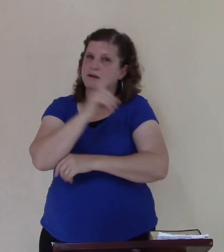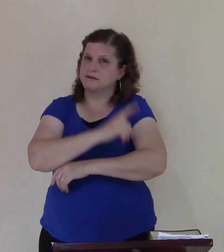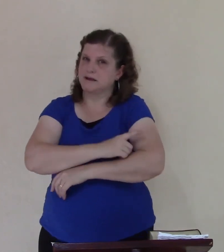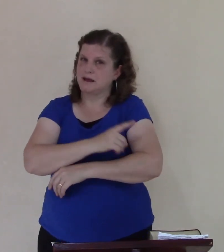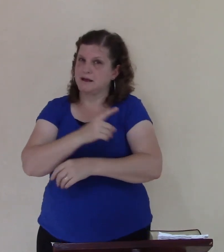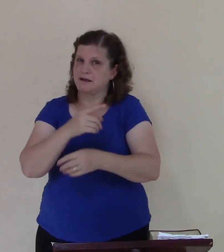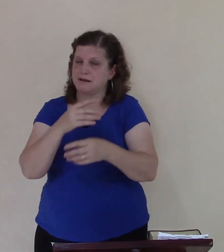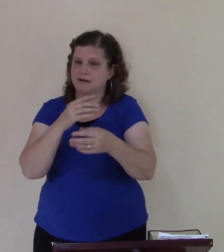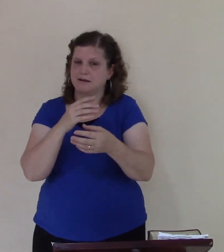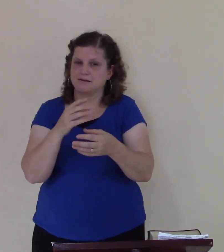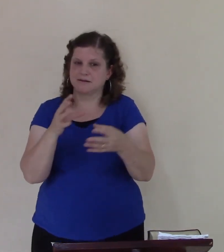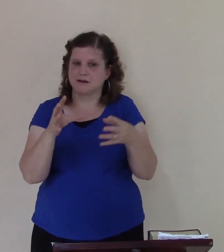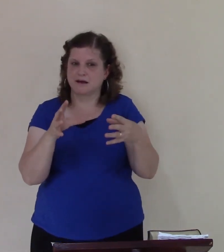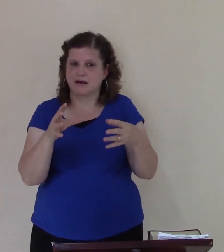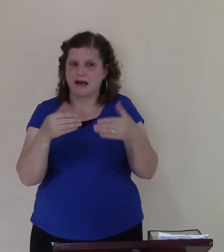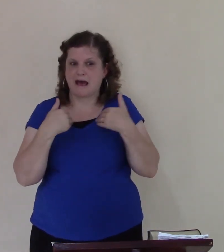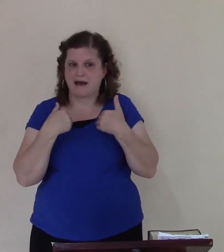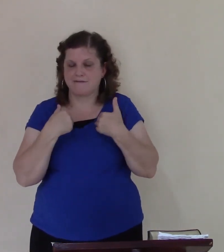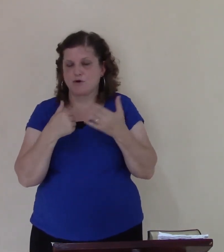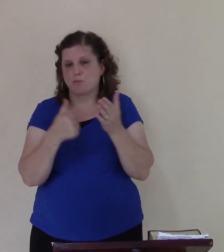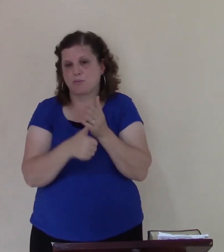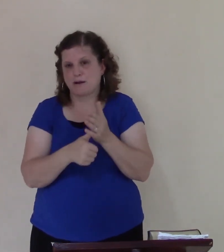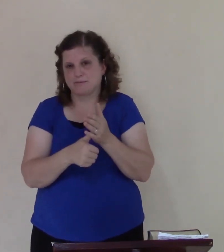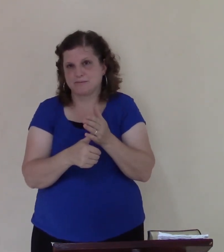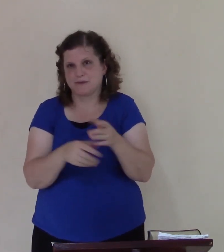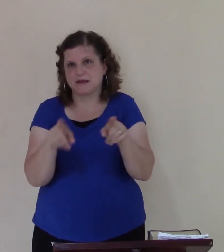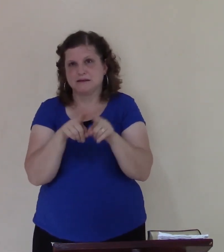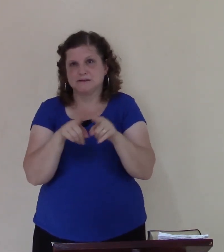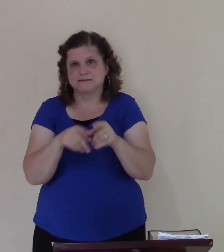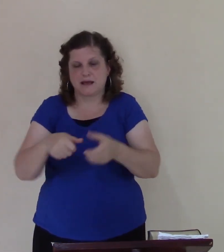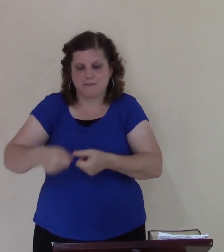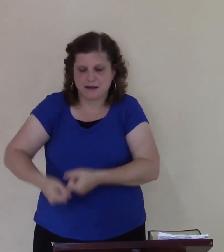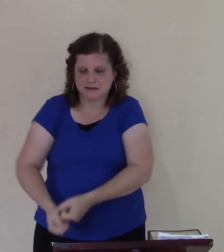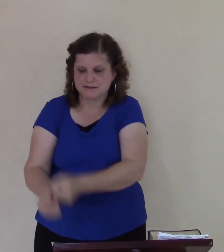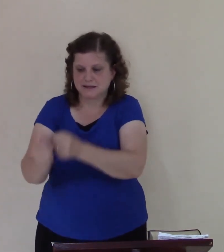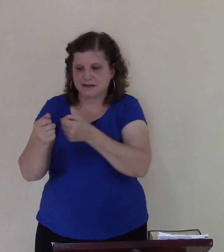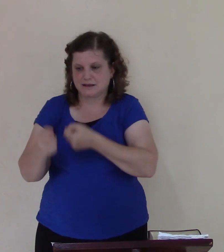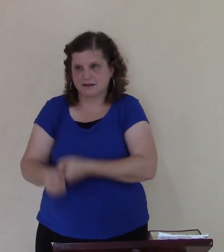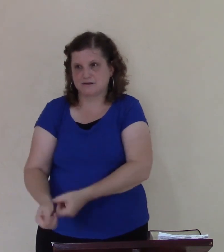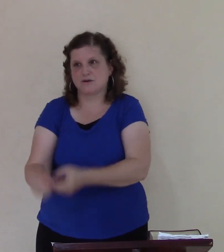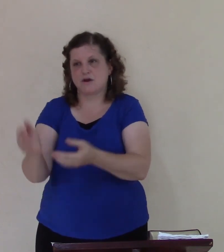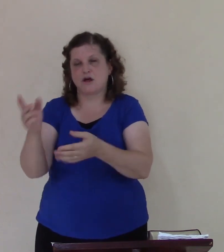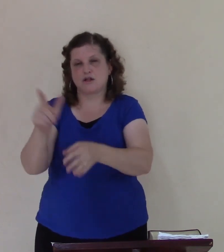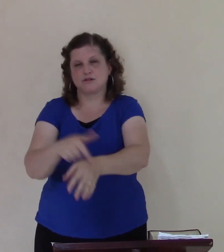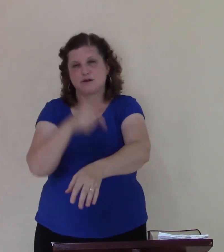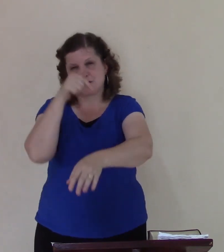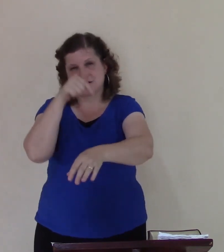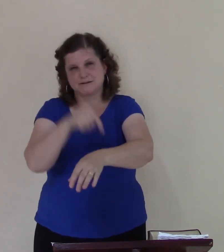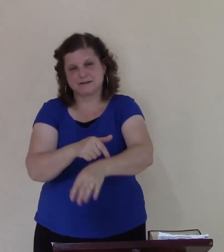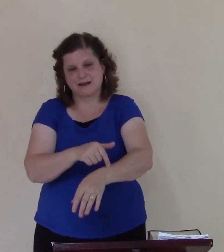you've been digging a hole but you've been digging a hole for a long time and you've been digging down you're down in the soul